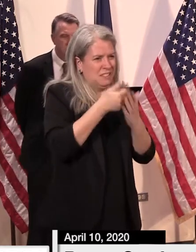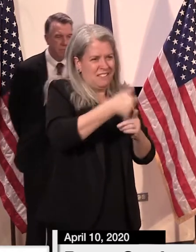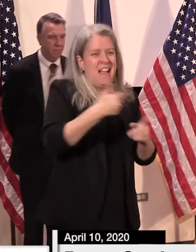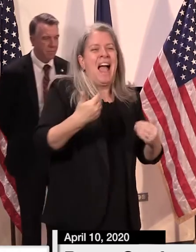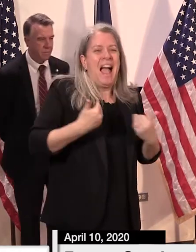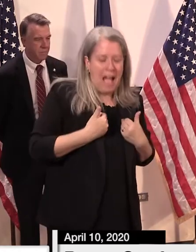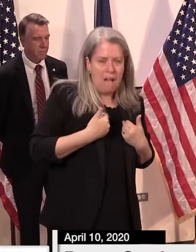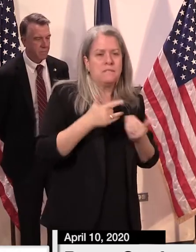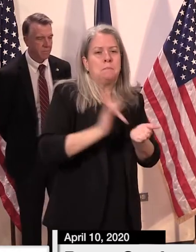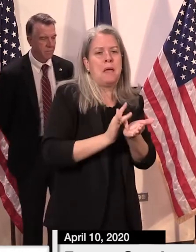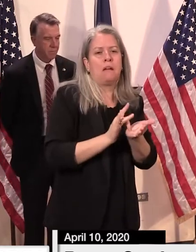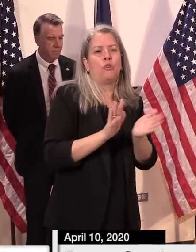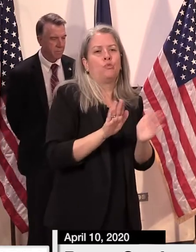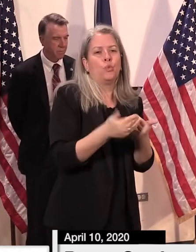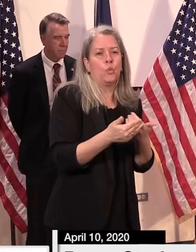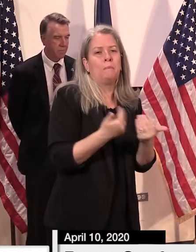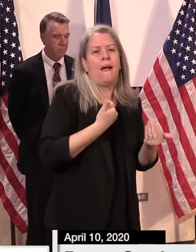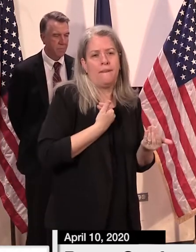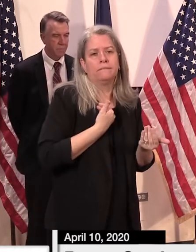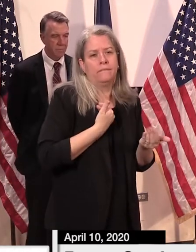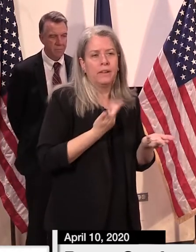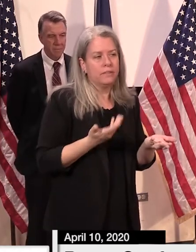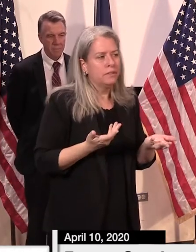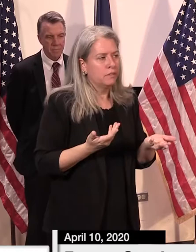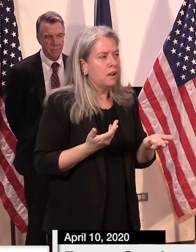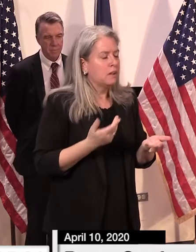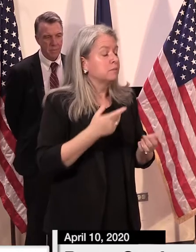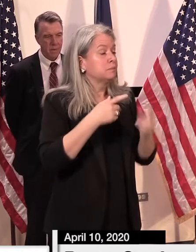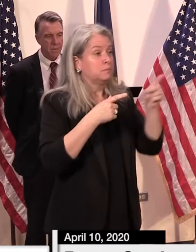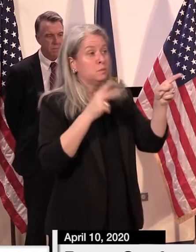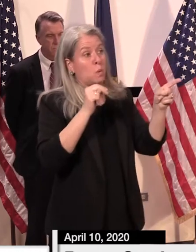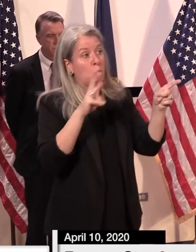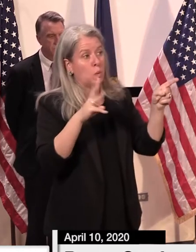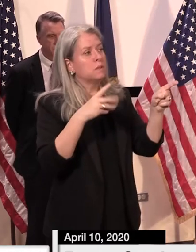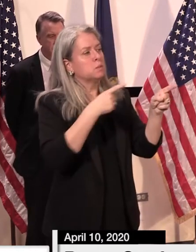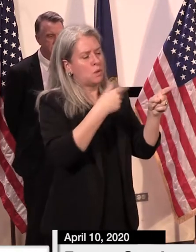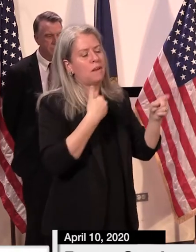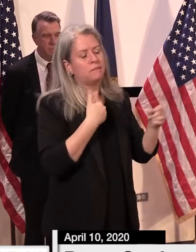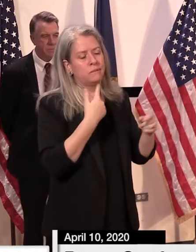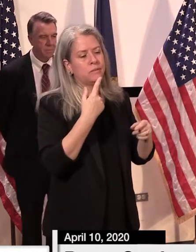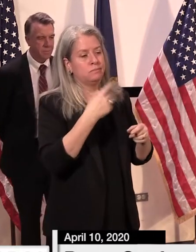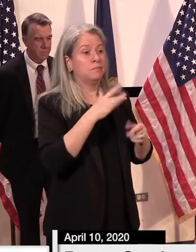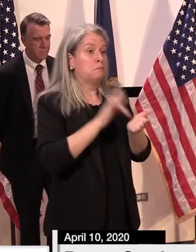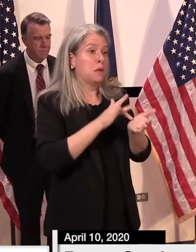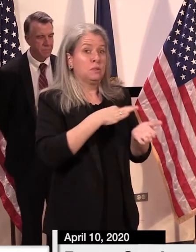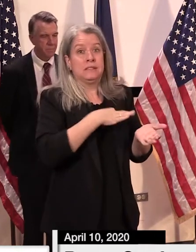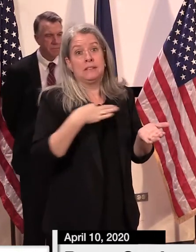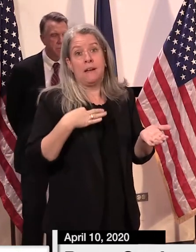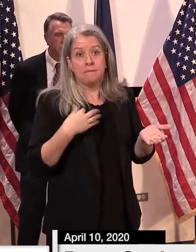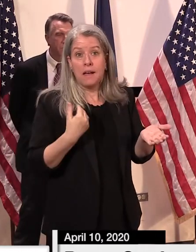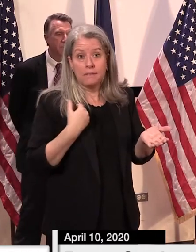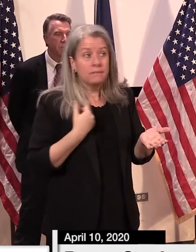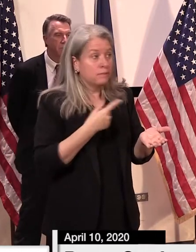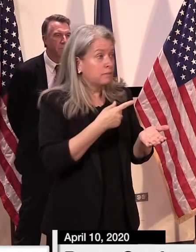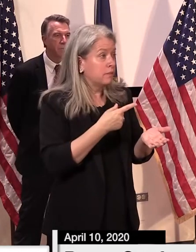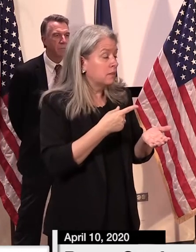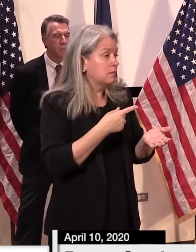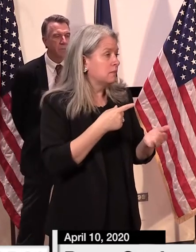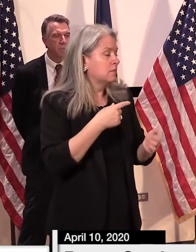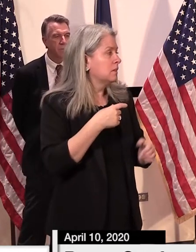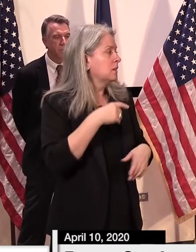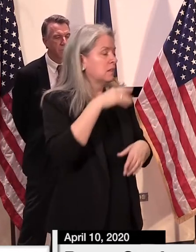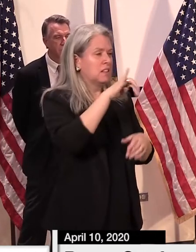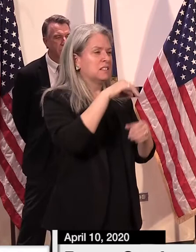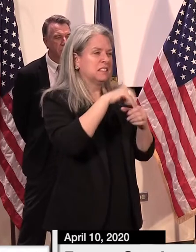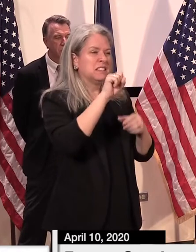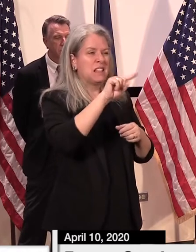facilities. For example, Northwest, we have a medical staff there. Northwest, which is housed in